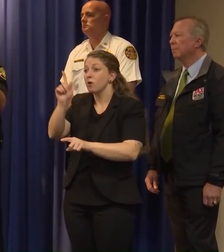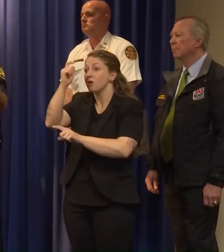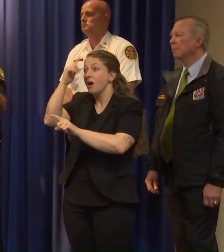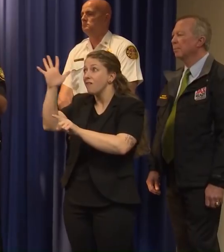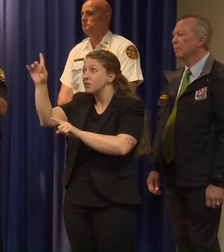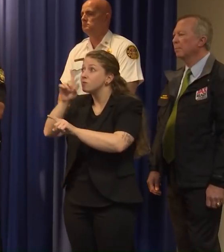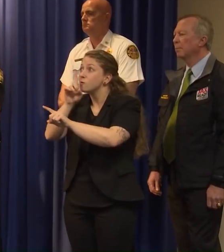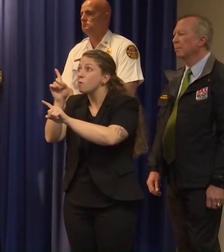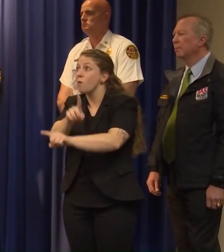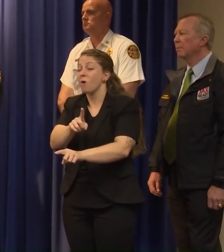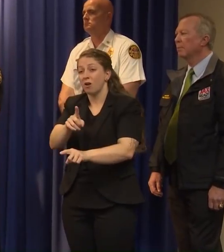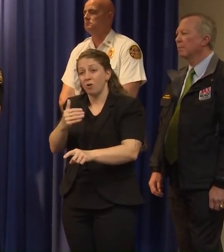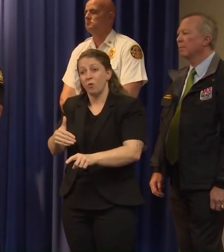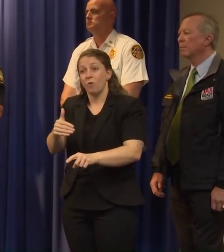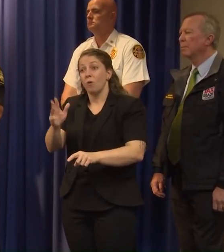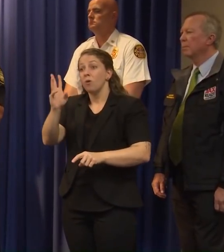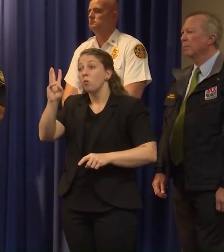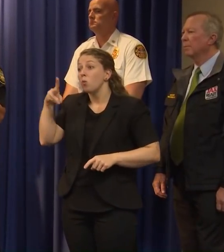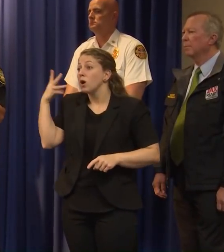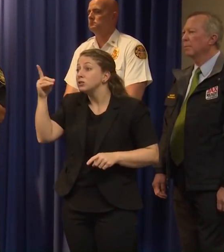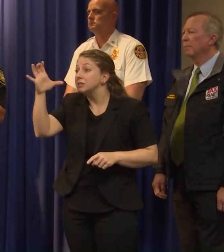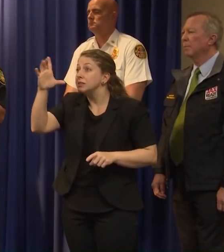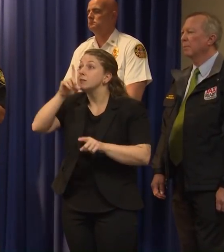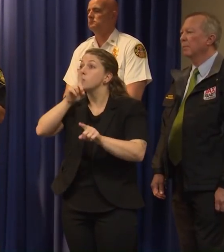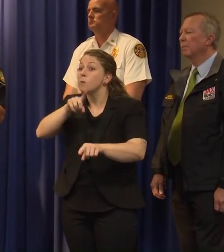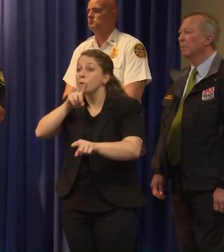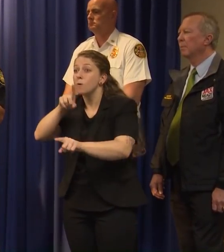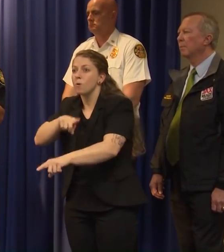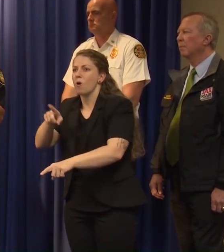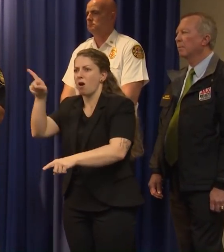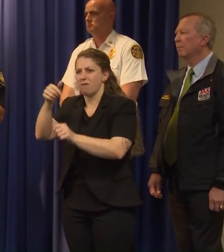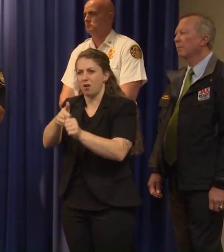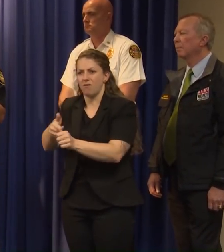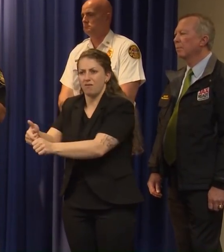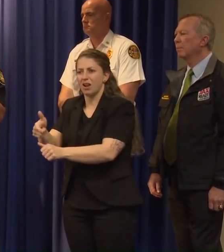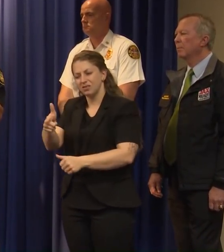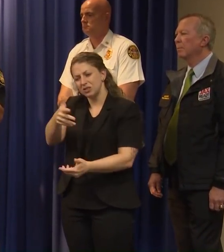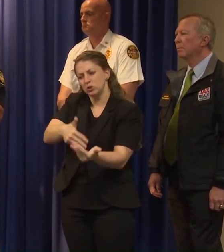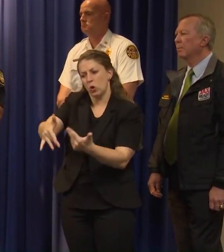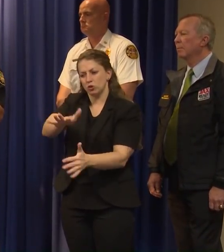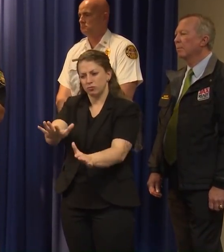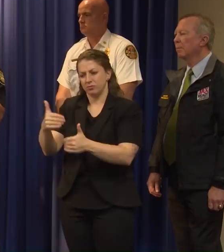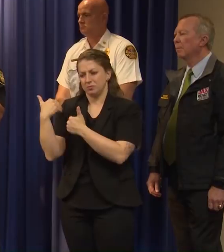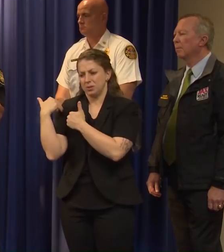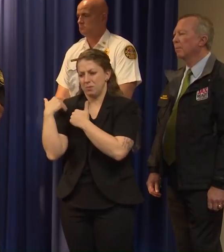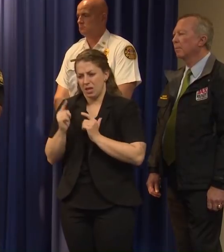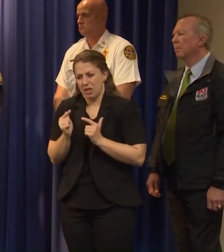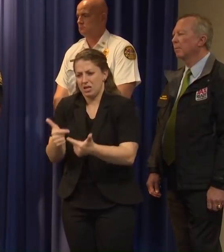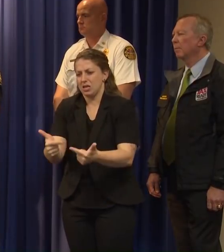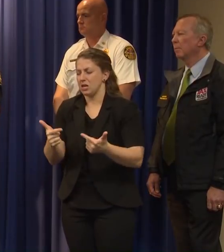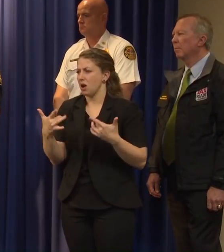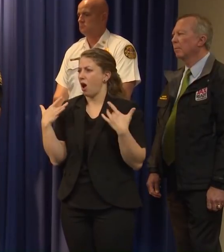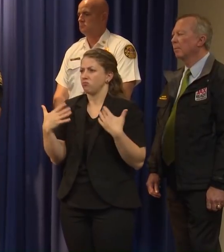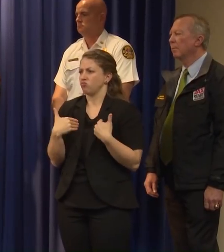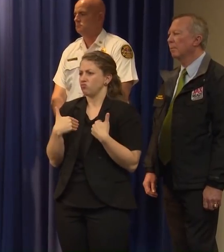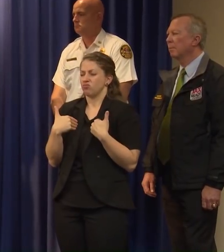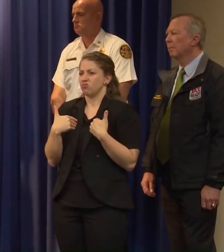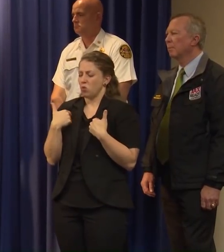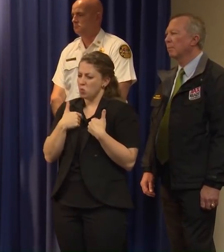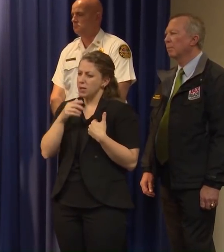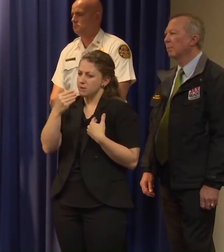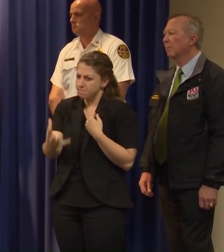order, the orders coming out of Washington, DC. Uh, so there needs to be a little social responsibility at some point. We understand people that need to make money.